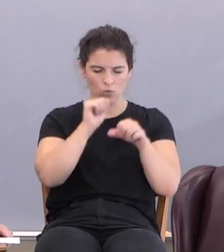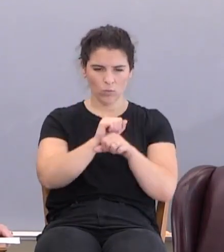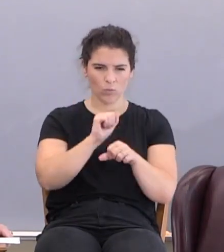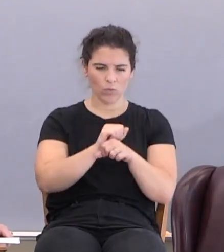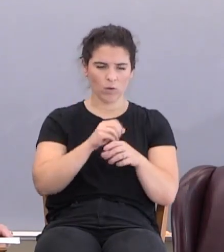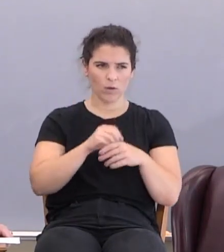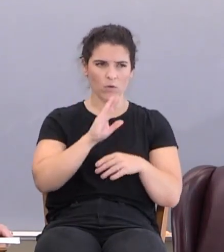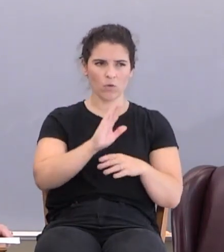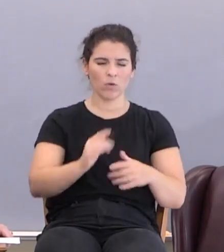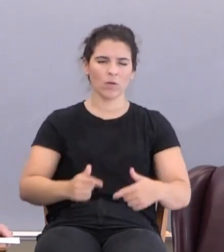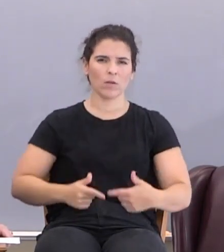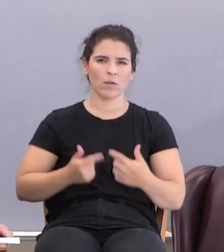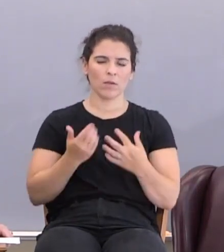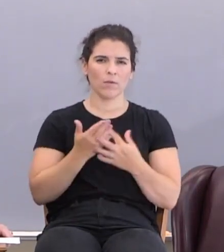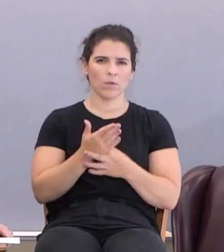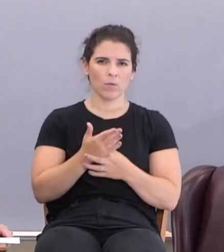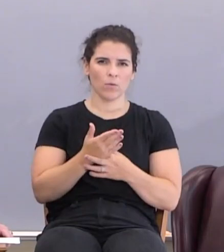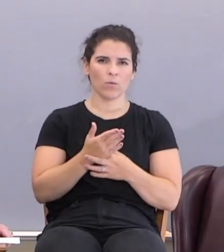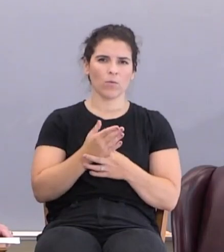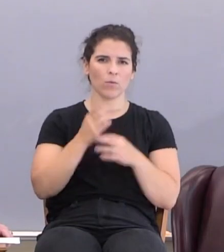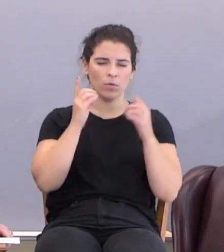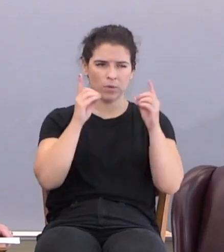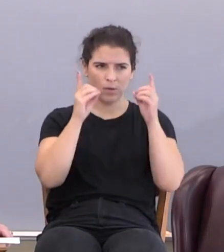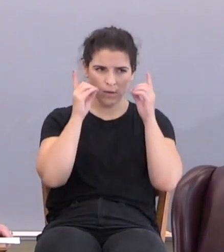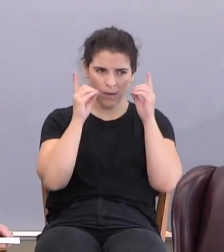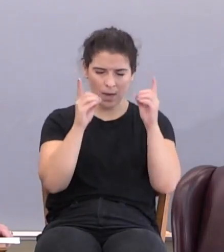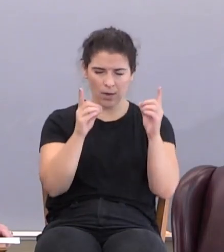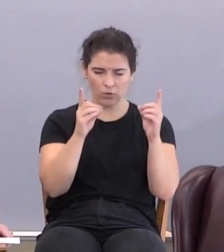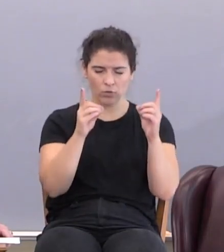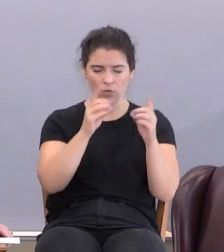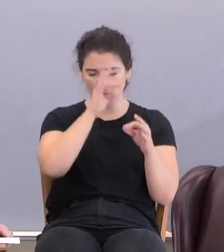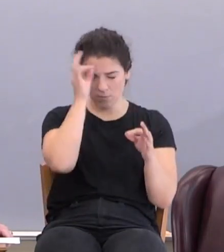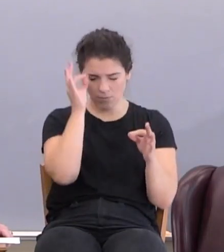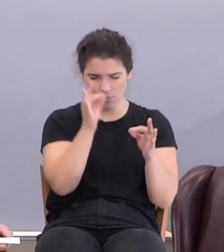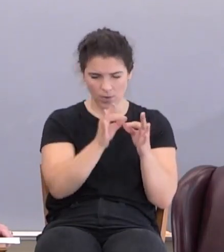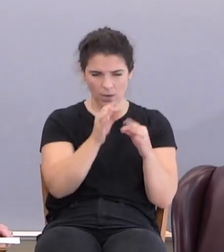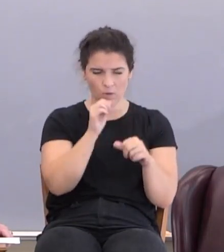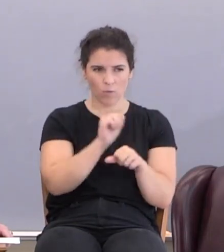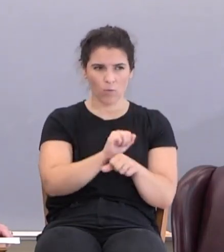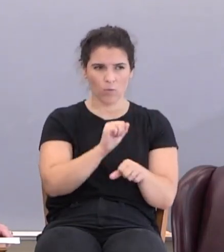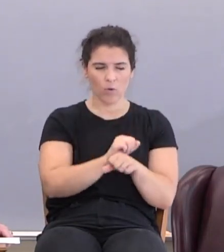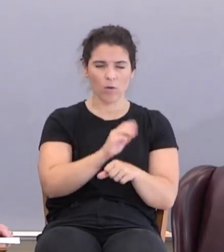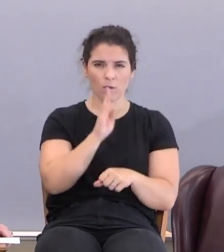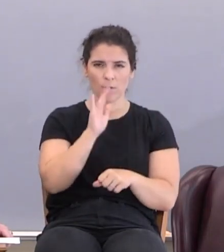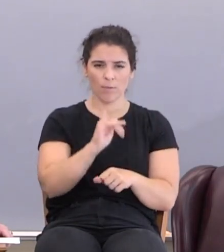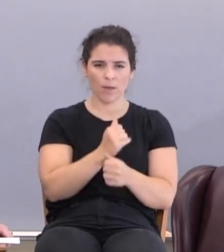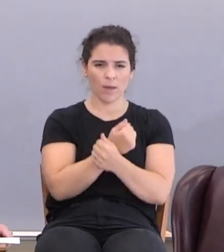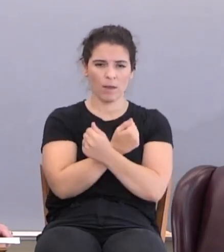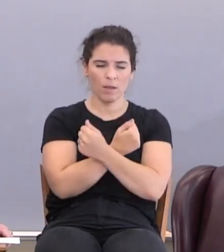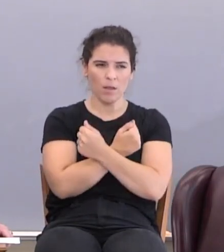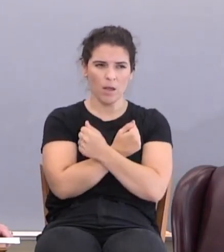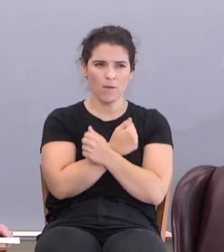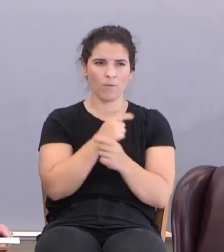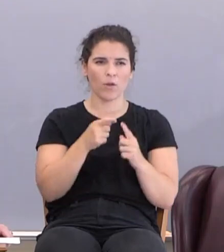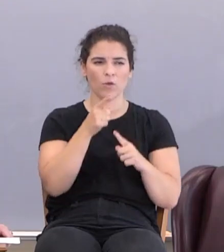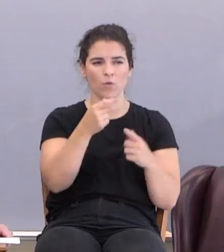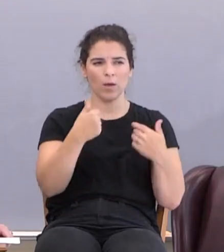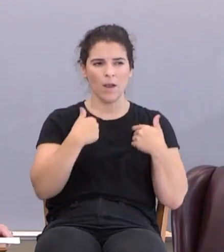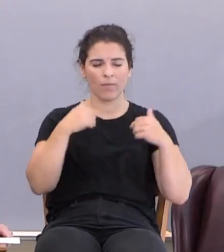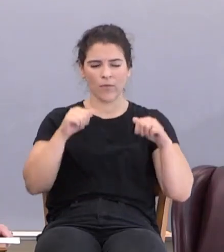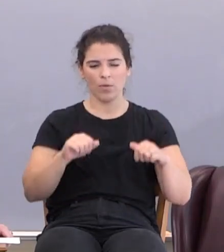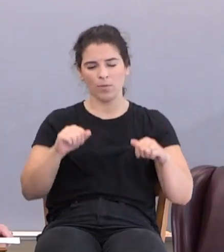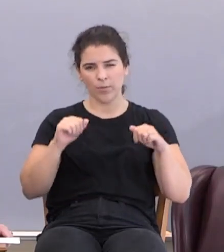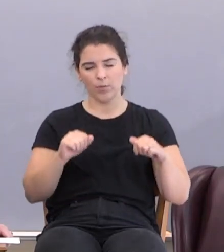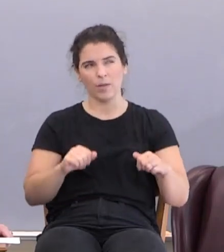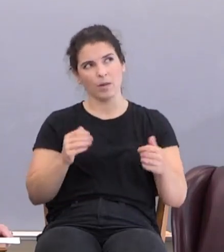Spirit of God working in your life through the doctrine, faith worketh by love. When you have the ability to value and